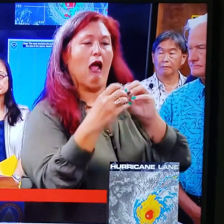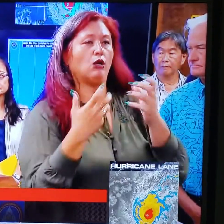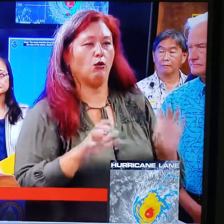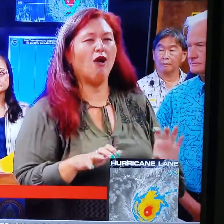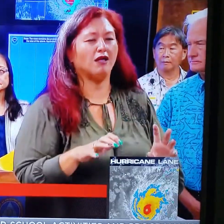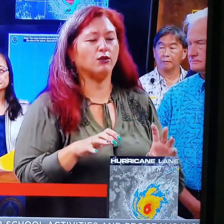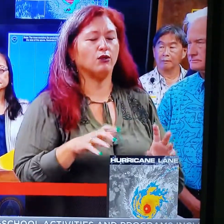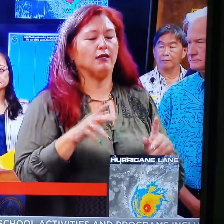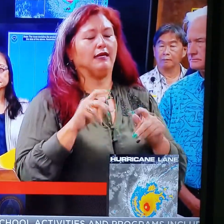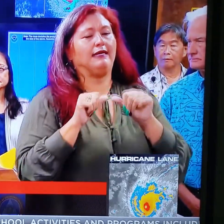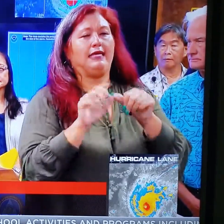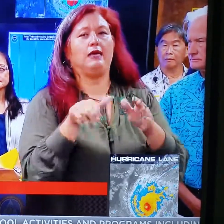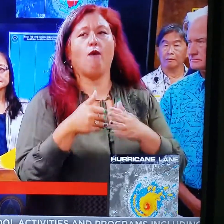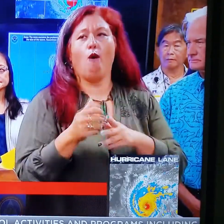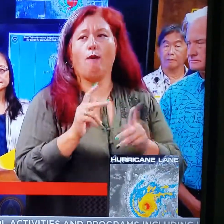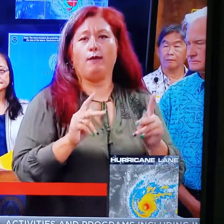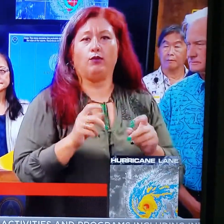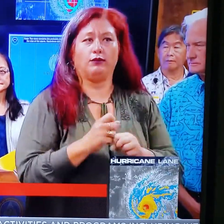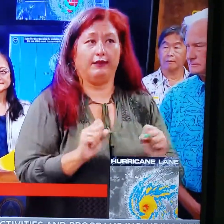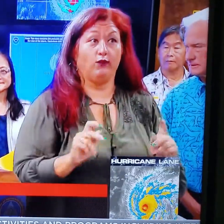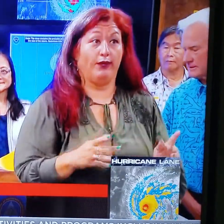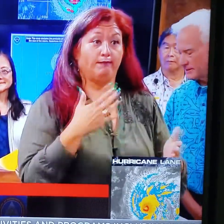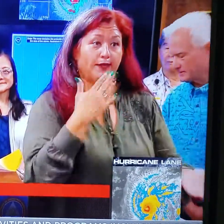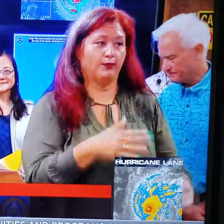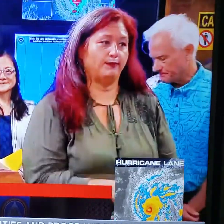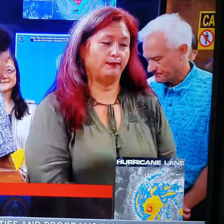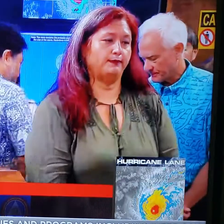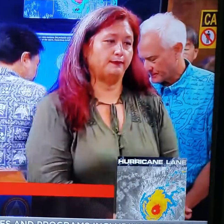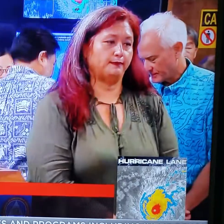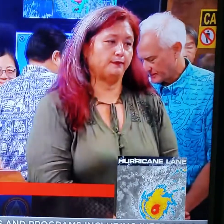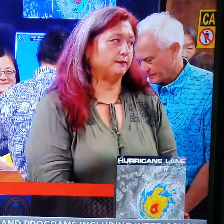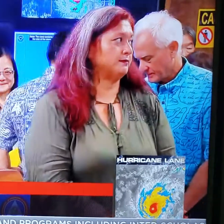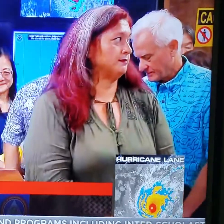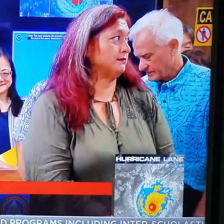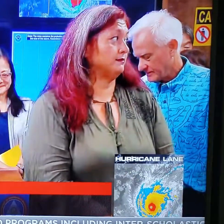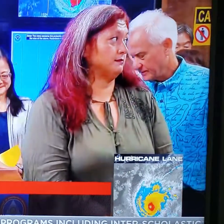people on board the bus will remain safe for everyone. Thank you. Thank you.